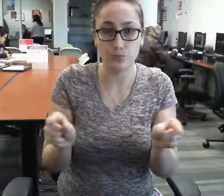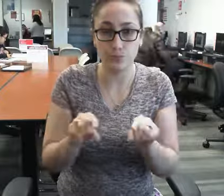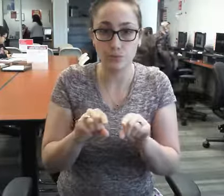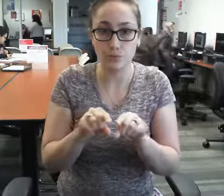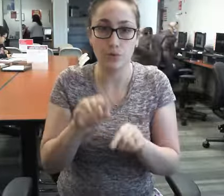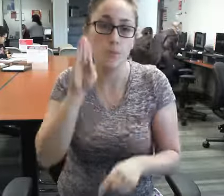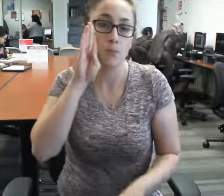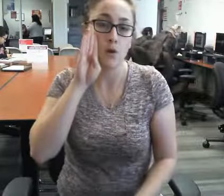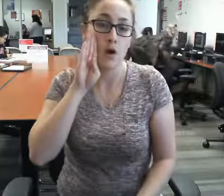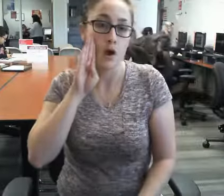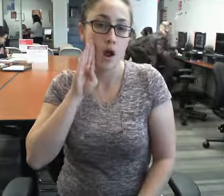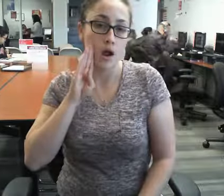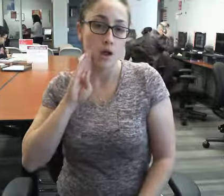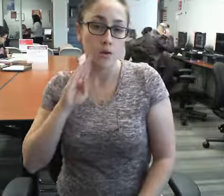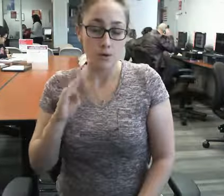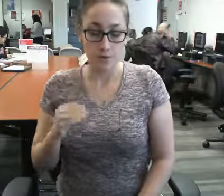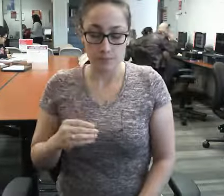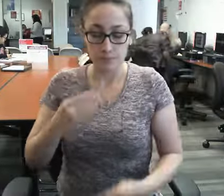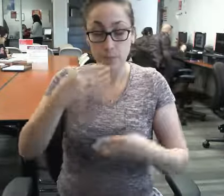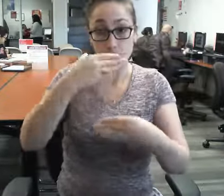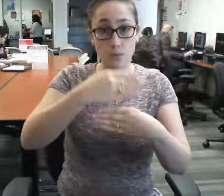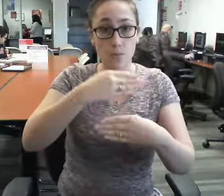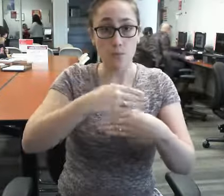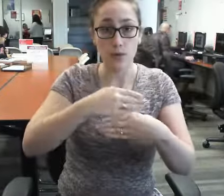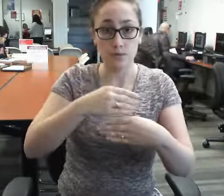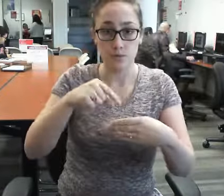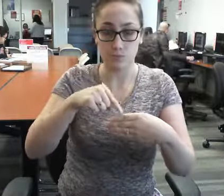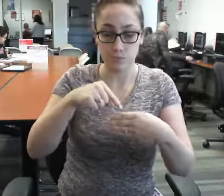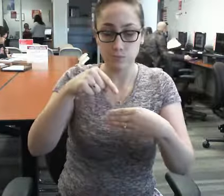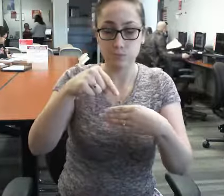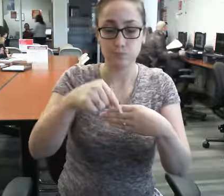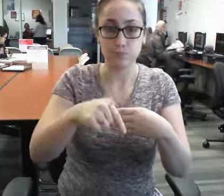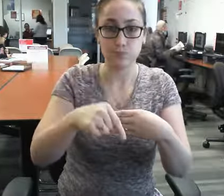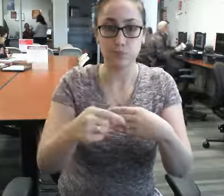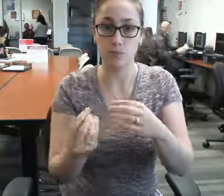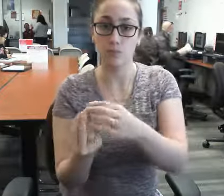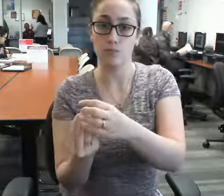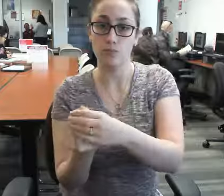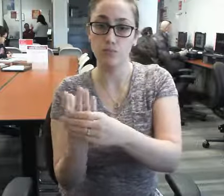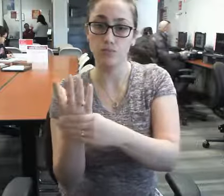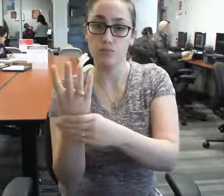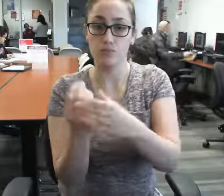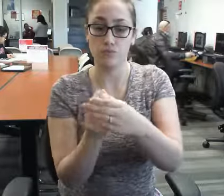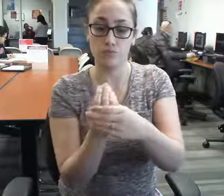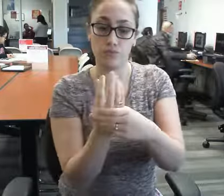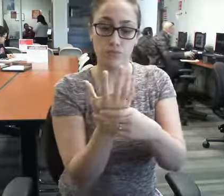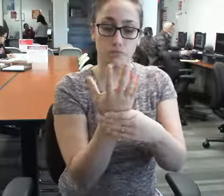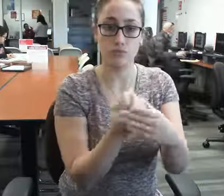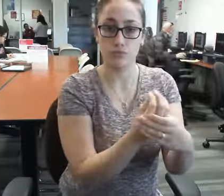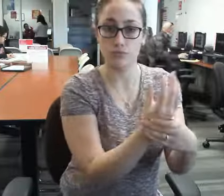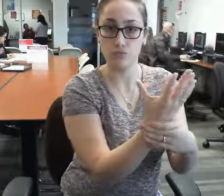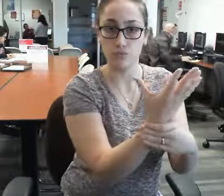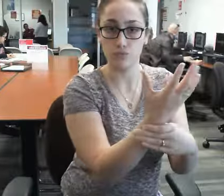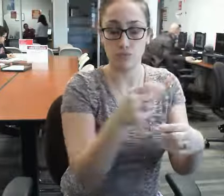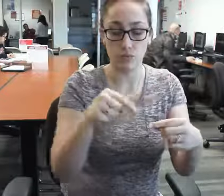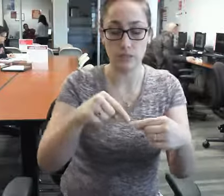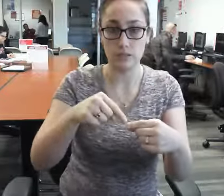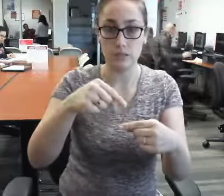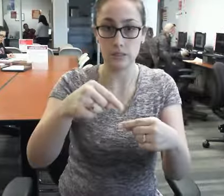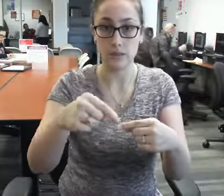I said, can I go? No, that's... That could get... Like that... It's going take a while to watch out. No.